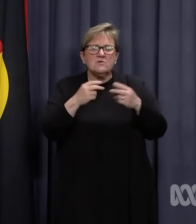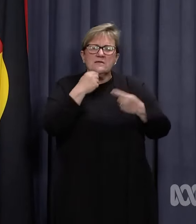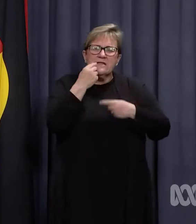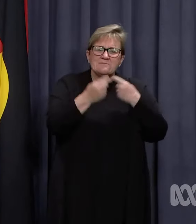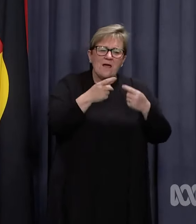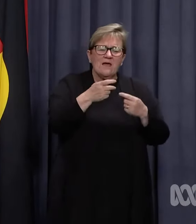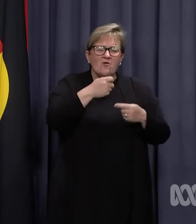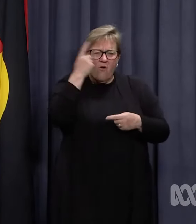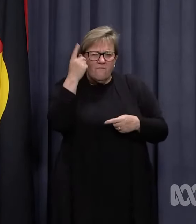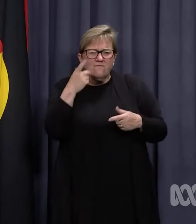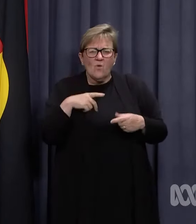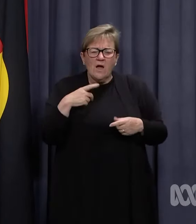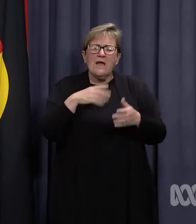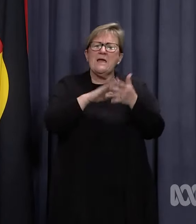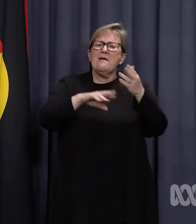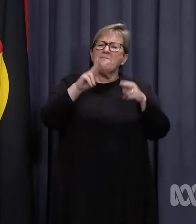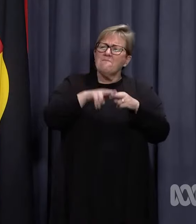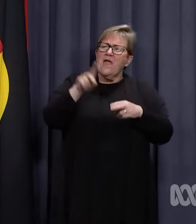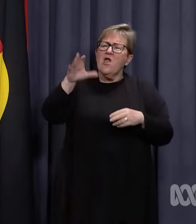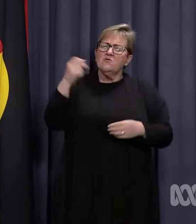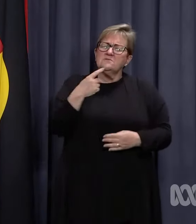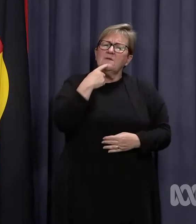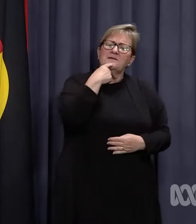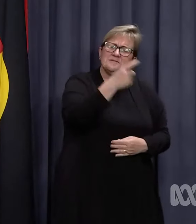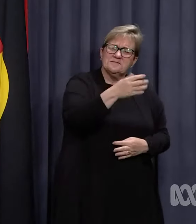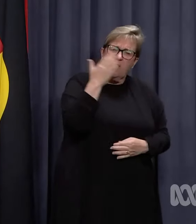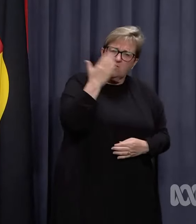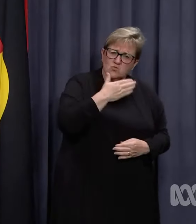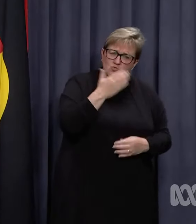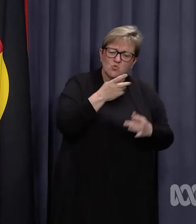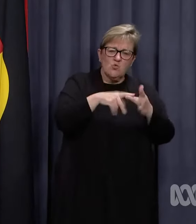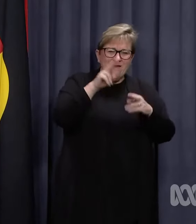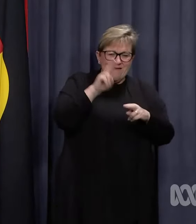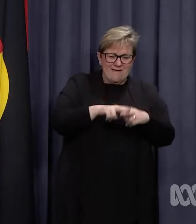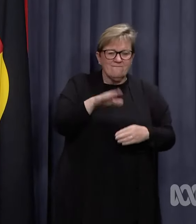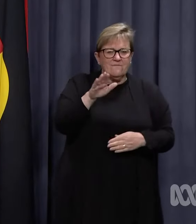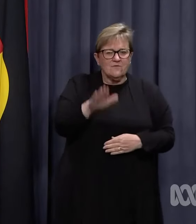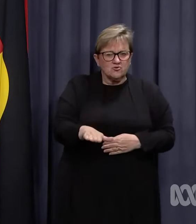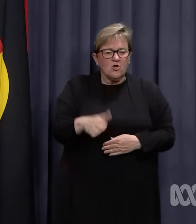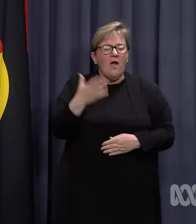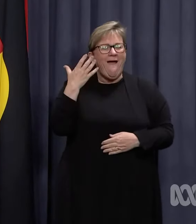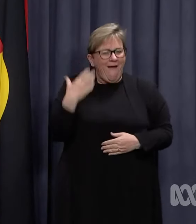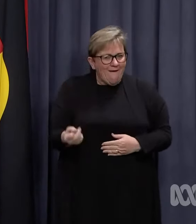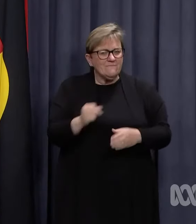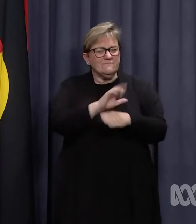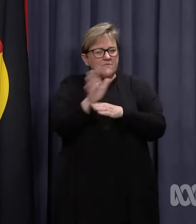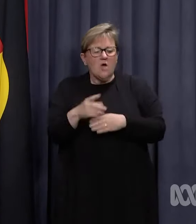absences, parents should advise the school if their child is positive.